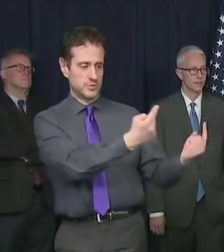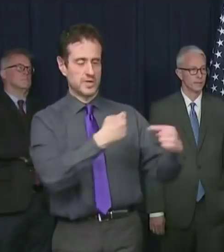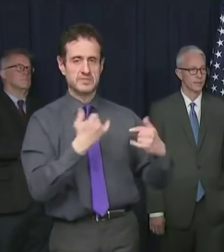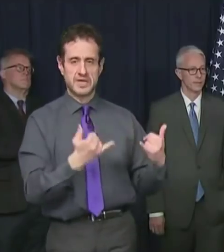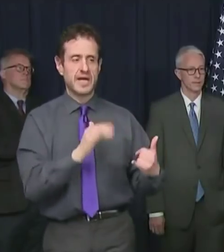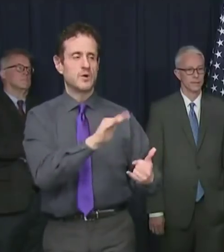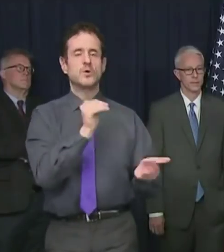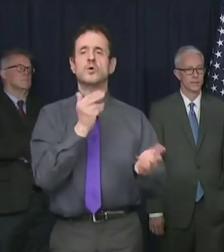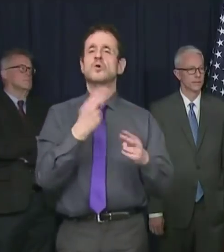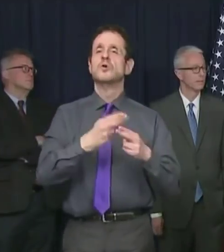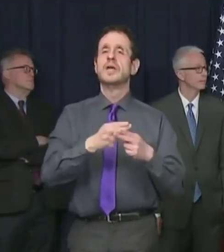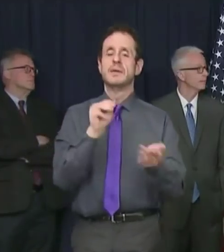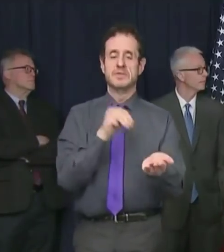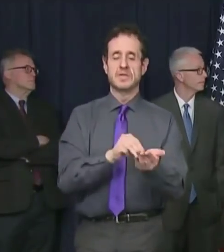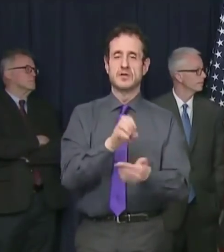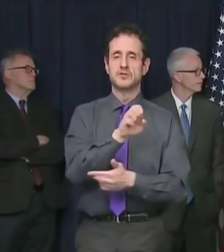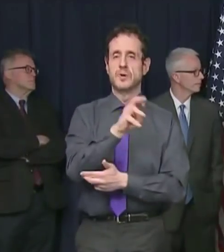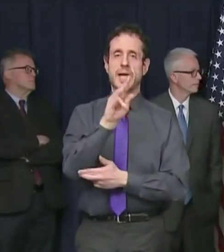Dr. Emily Landon.